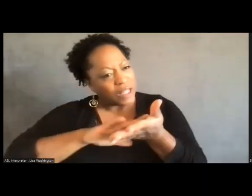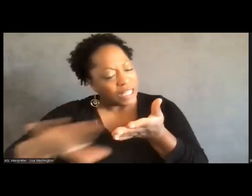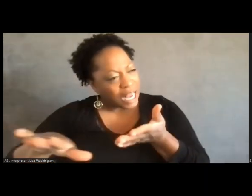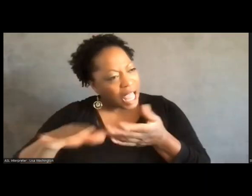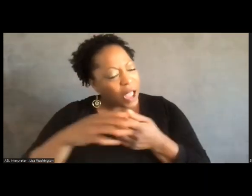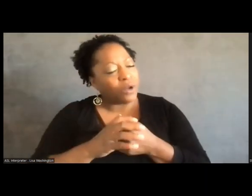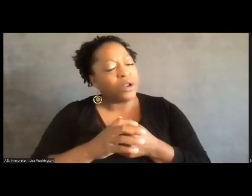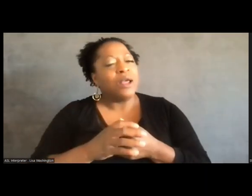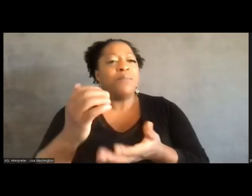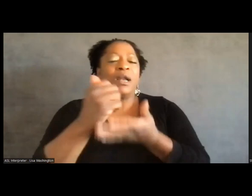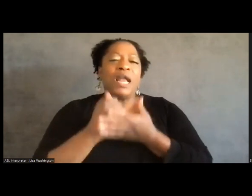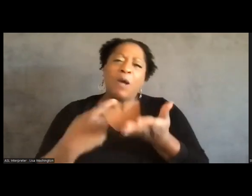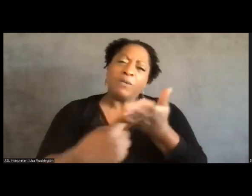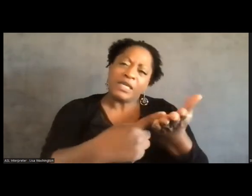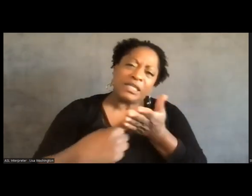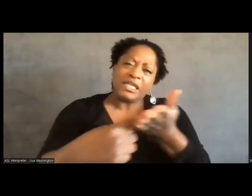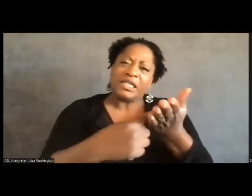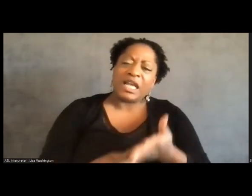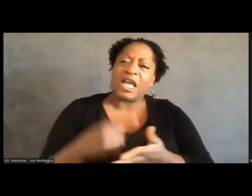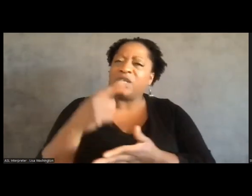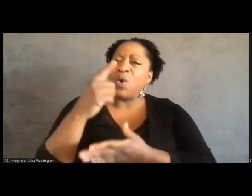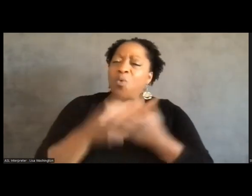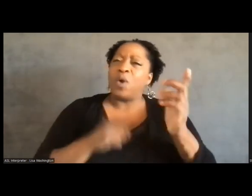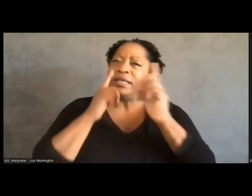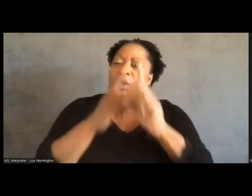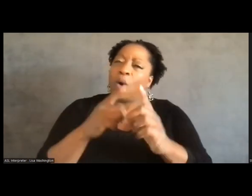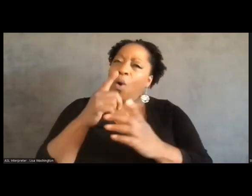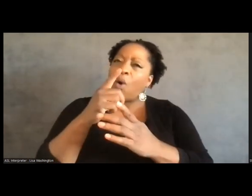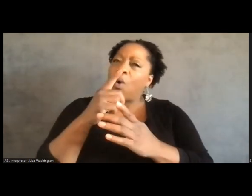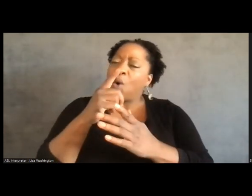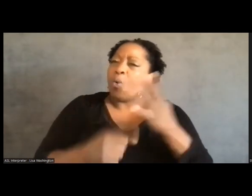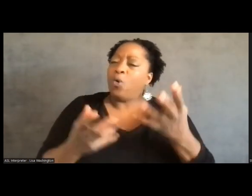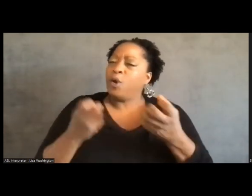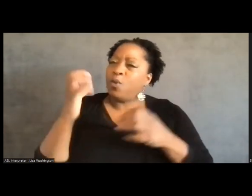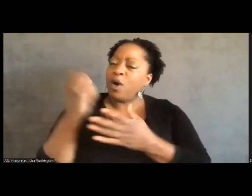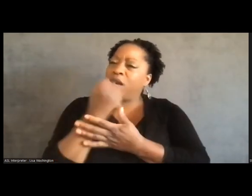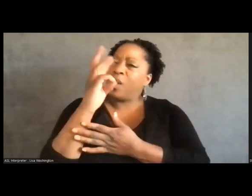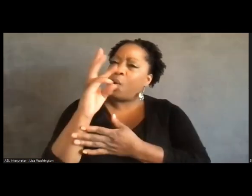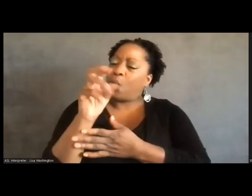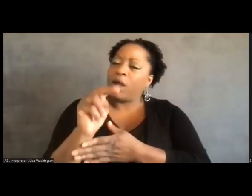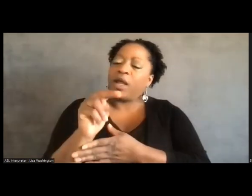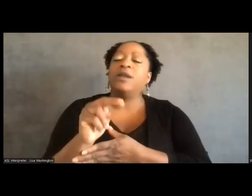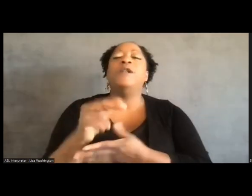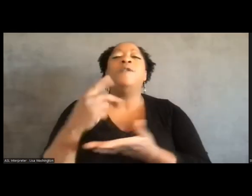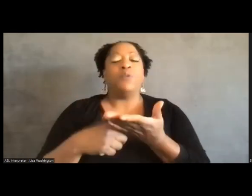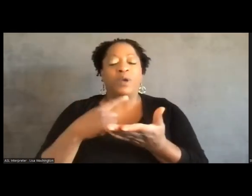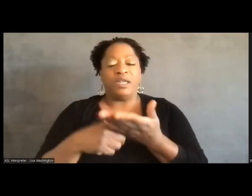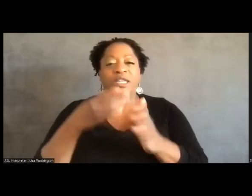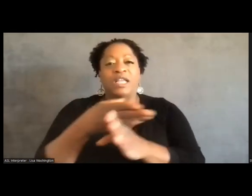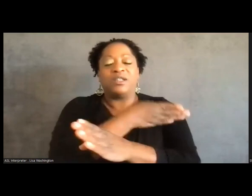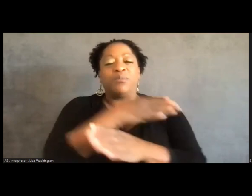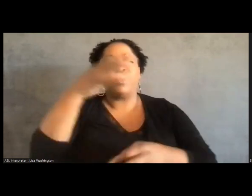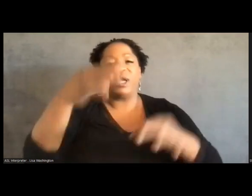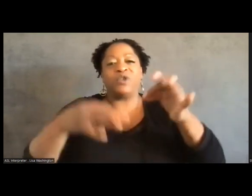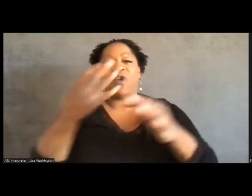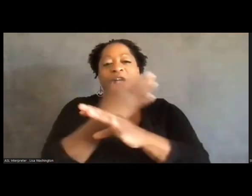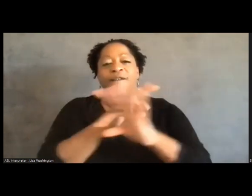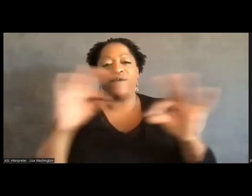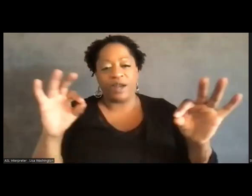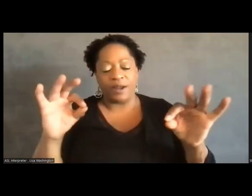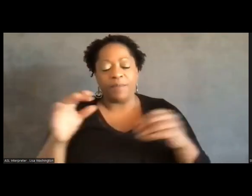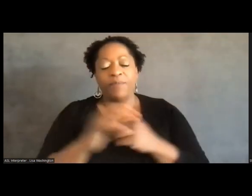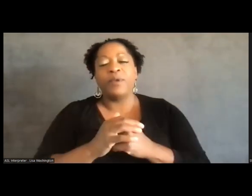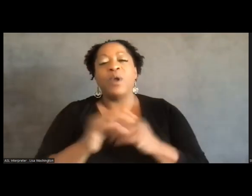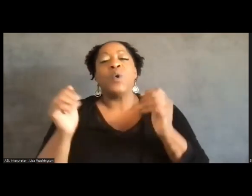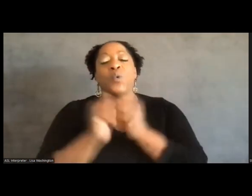about what we wanted to win, which was pretrial freedom. And along with that, trying